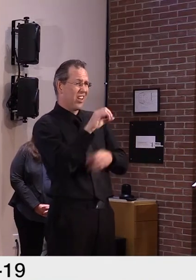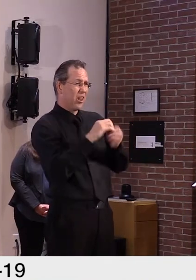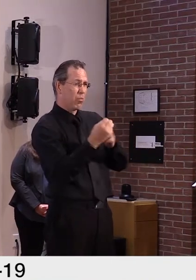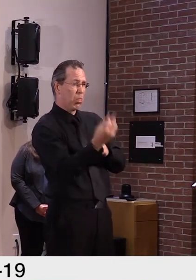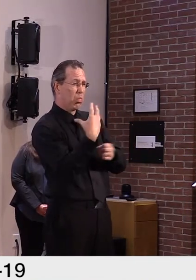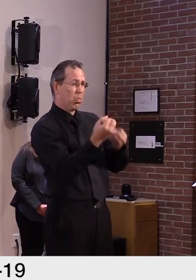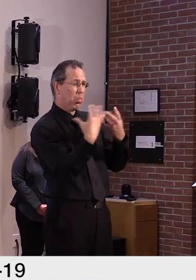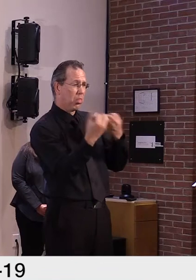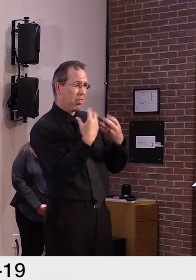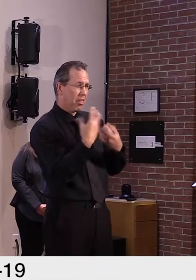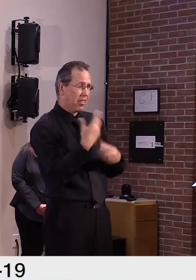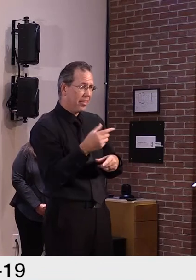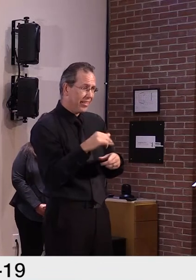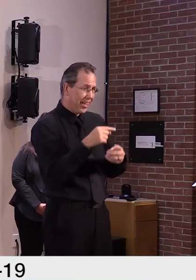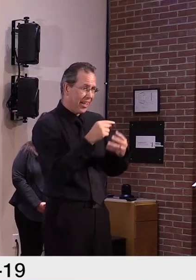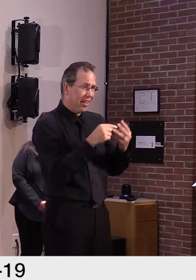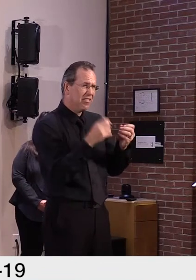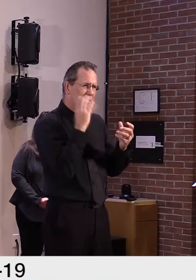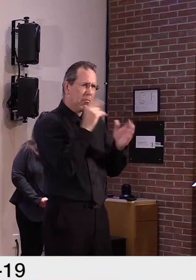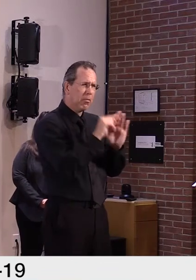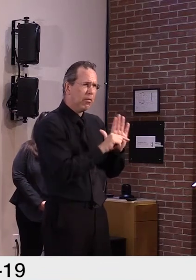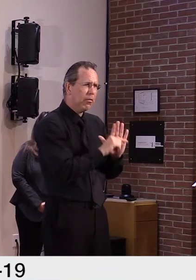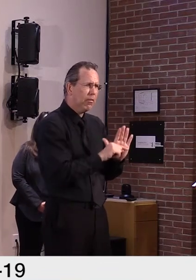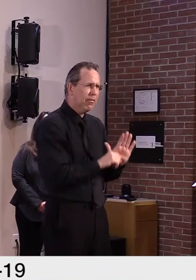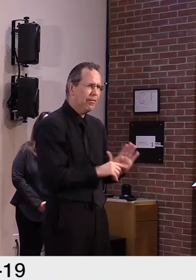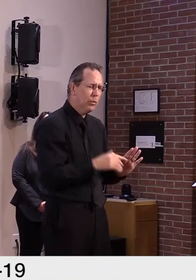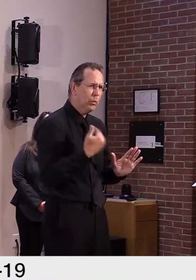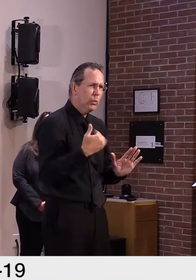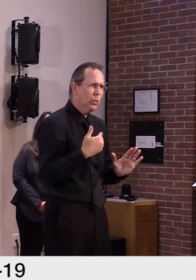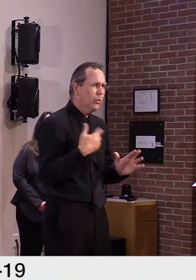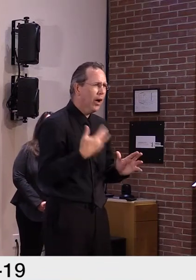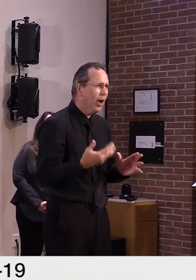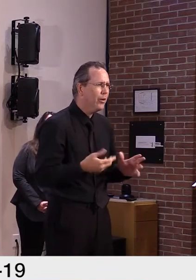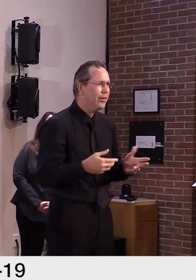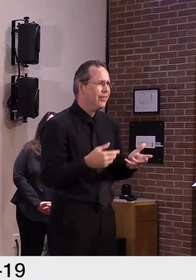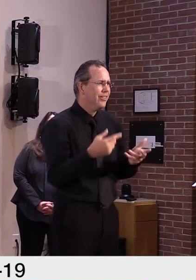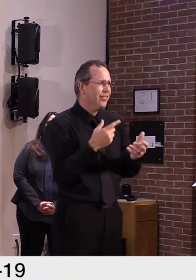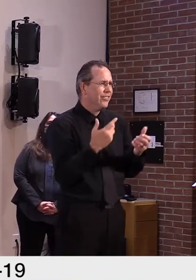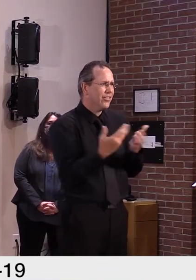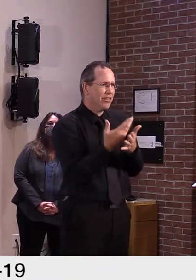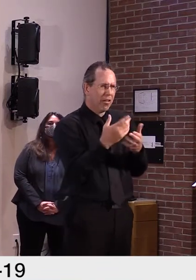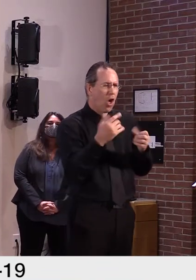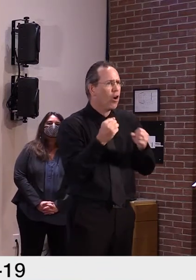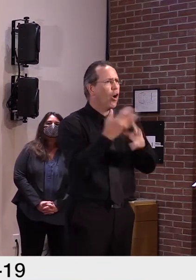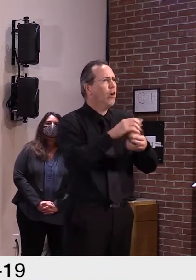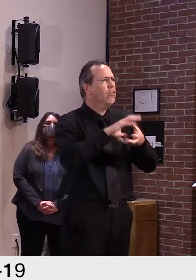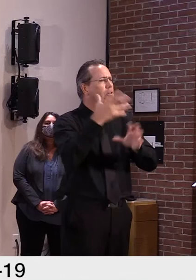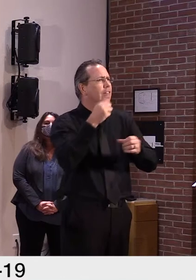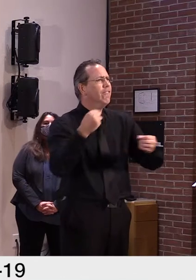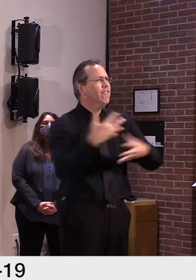thinking they might go get the flu vaccine, and I invite them... that's not my intent. No, I understand.